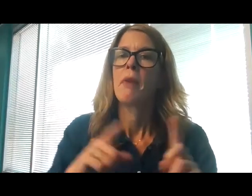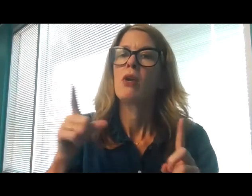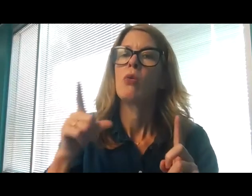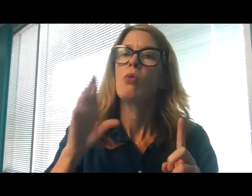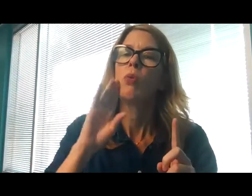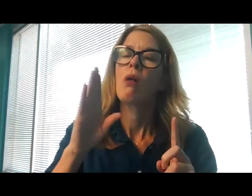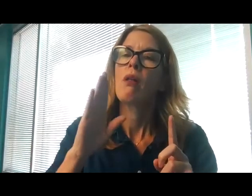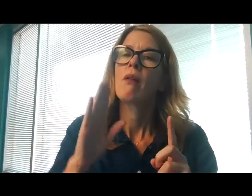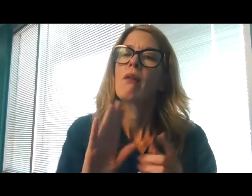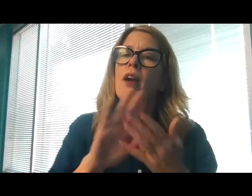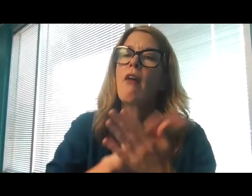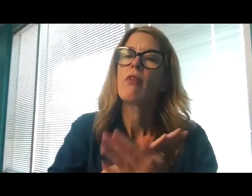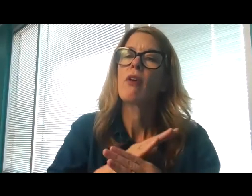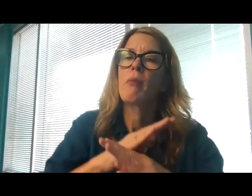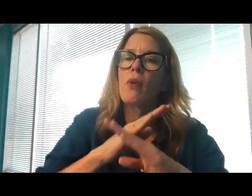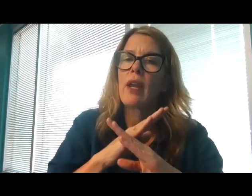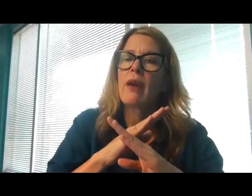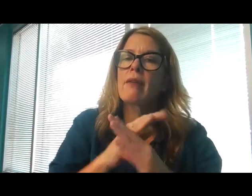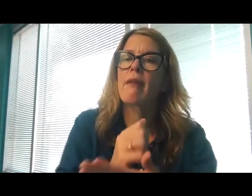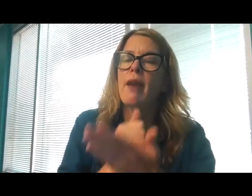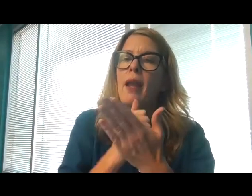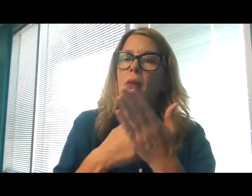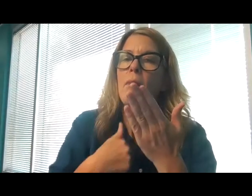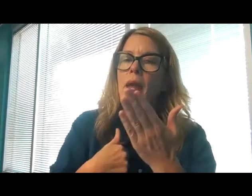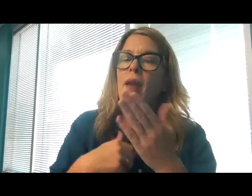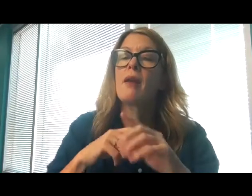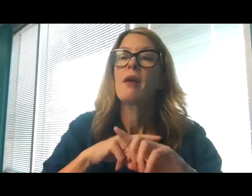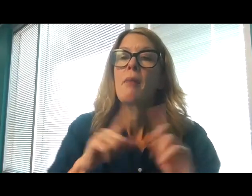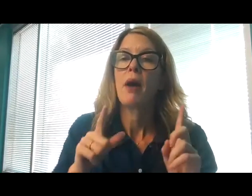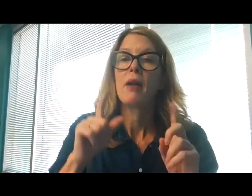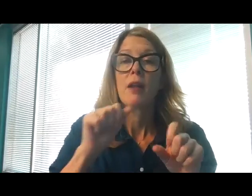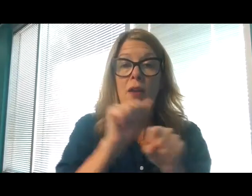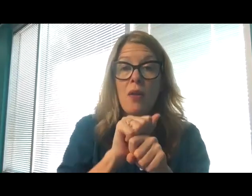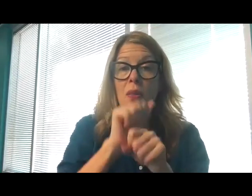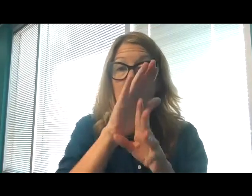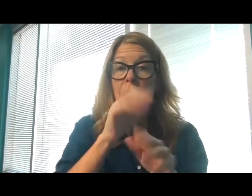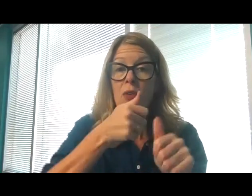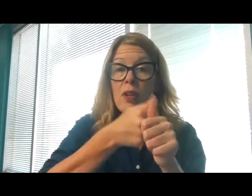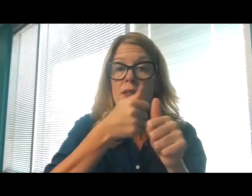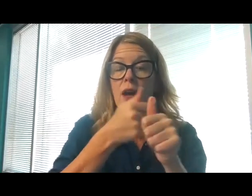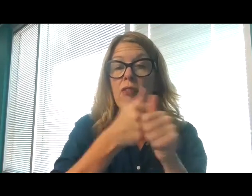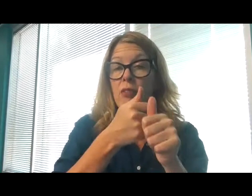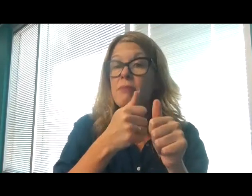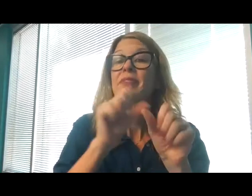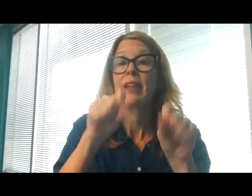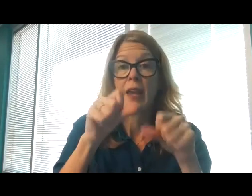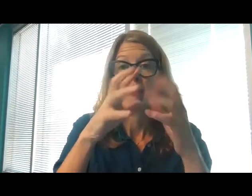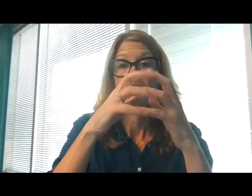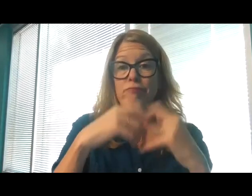cover over my iniquity. But the mountain falls and crumbles away, and the rock